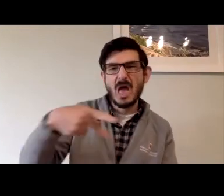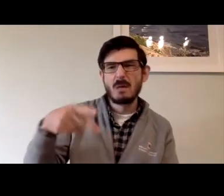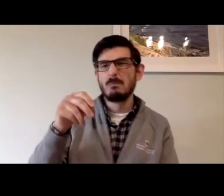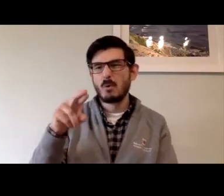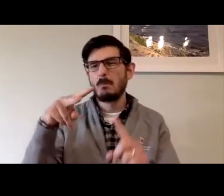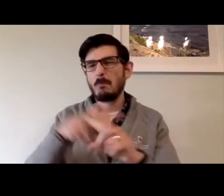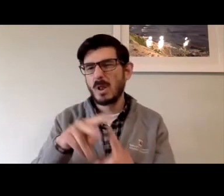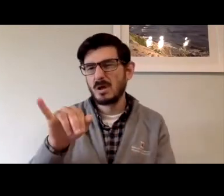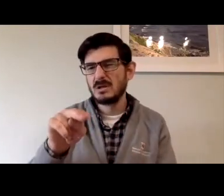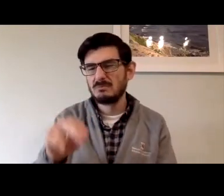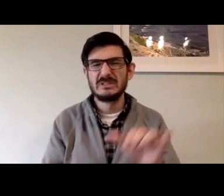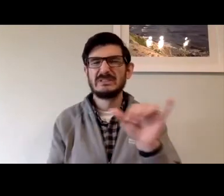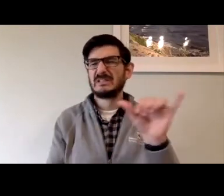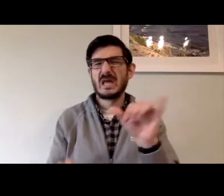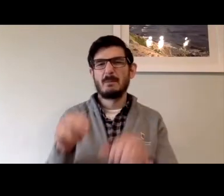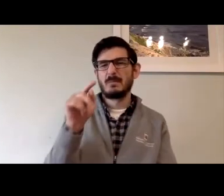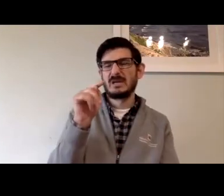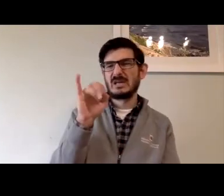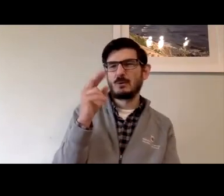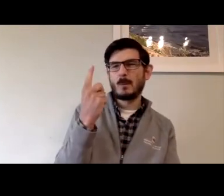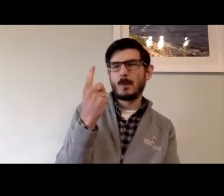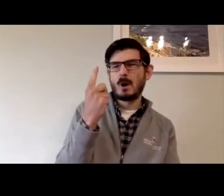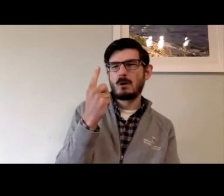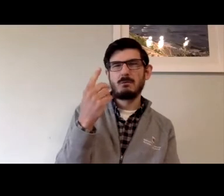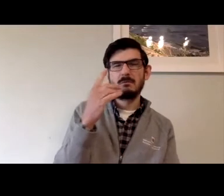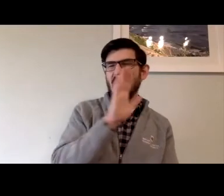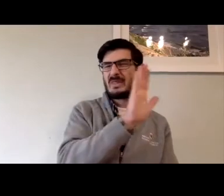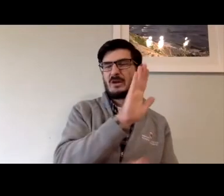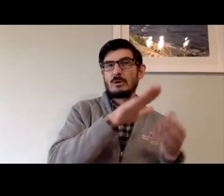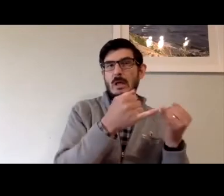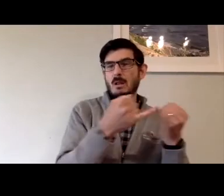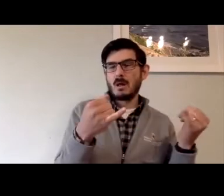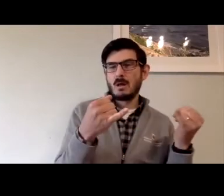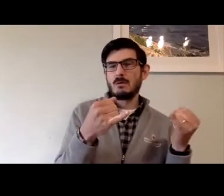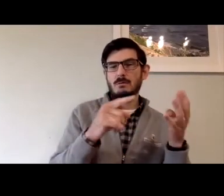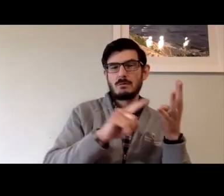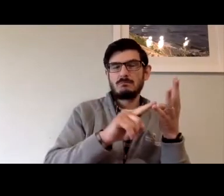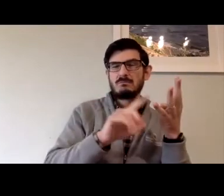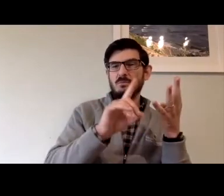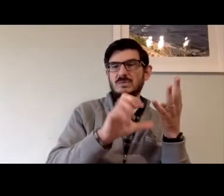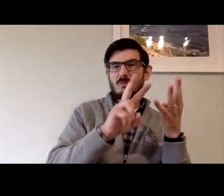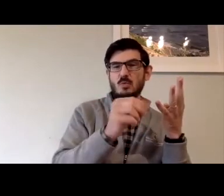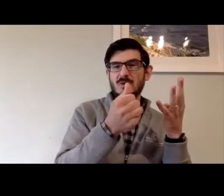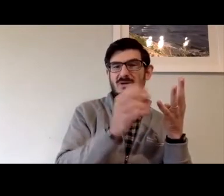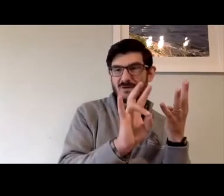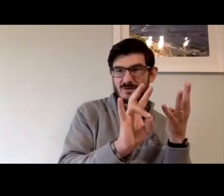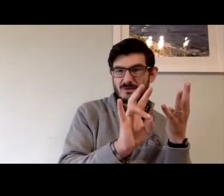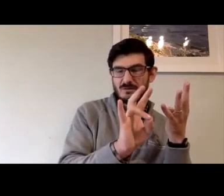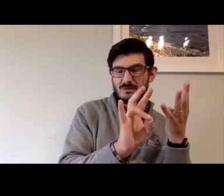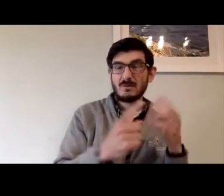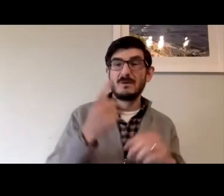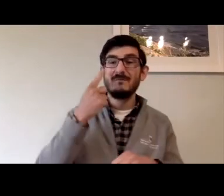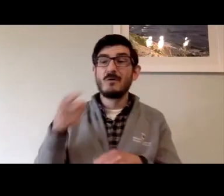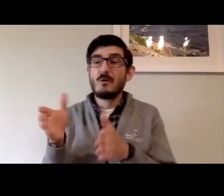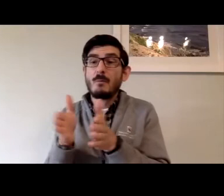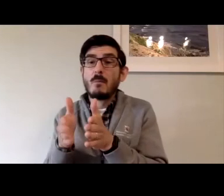as well. And they do so through, again, either an app or a plugin tier one. Their deadline was